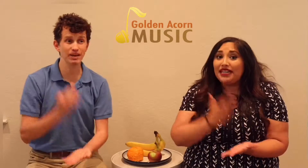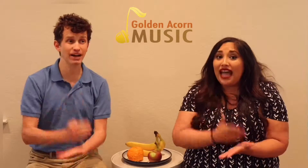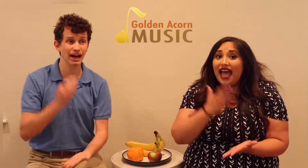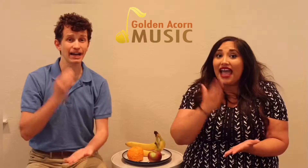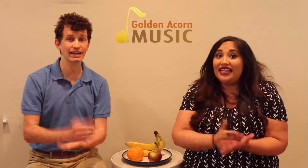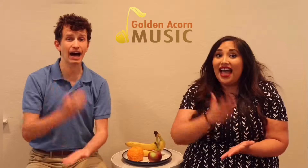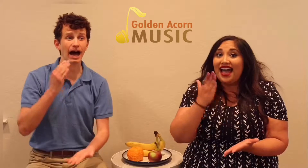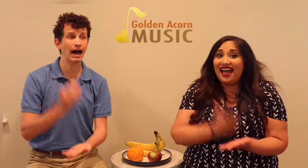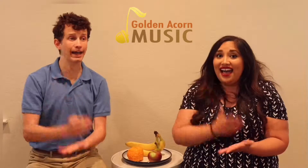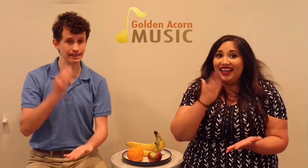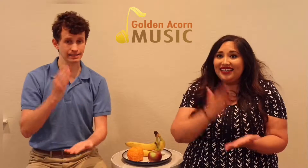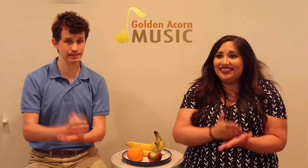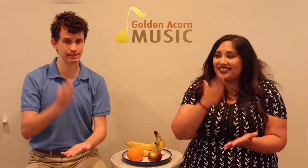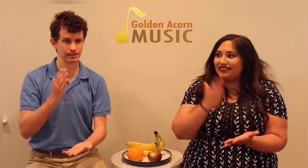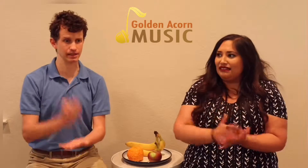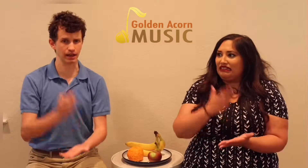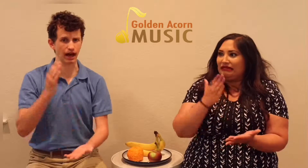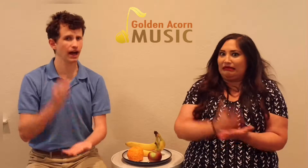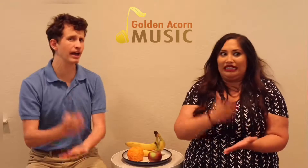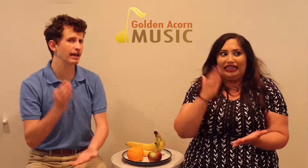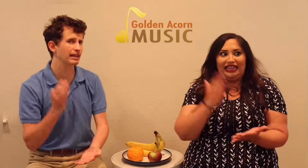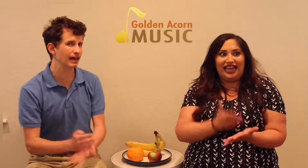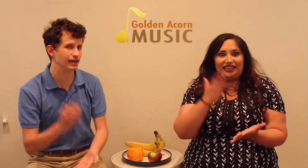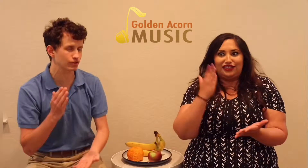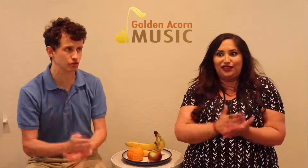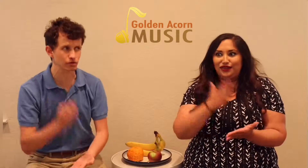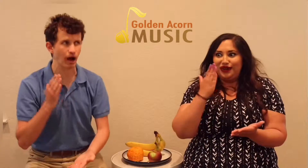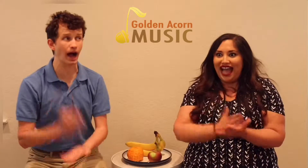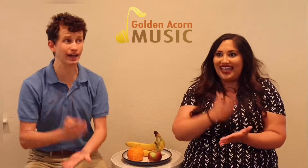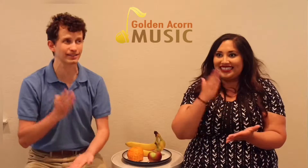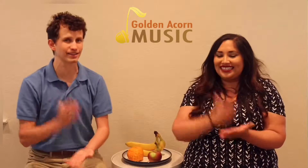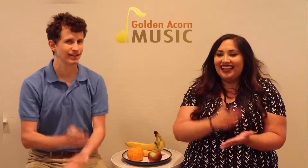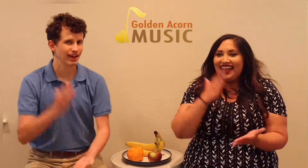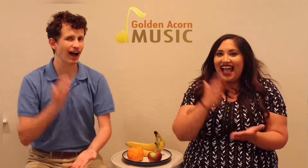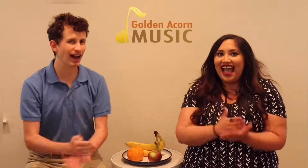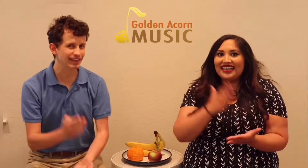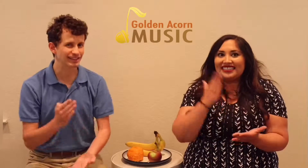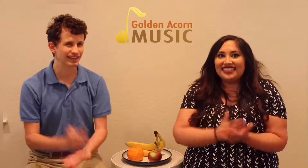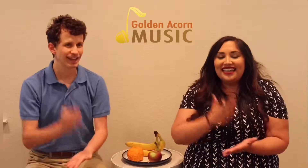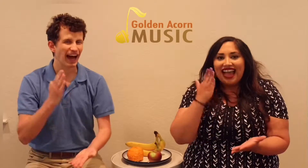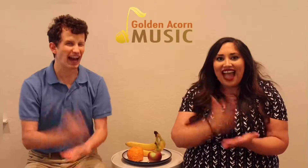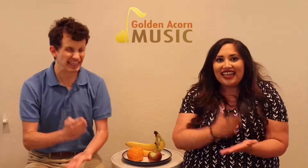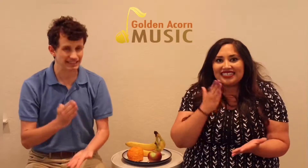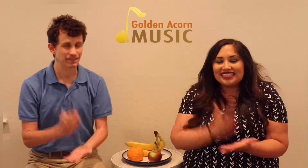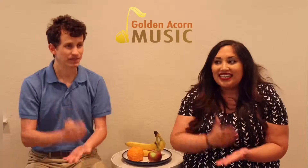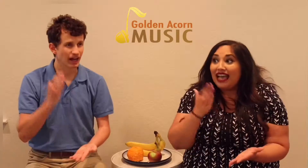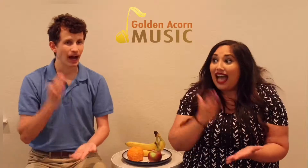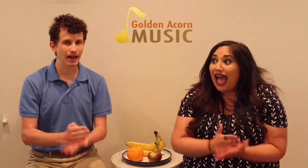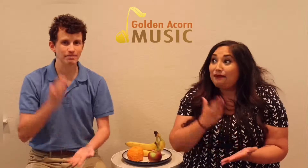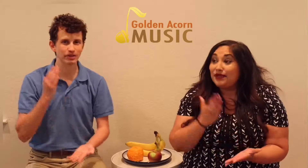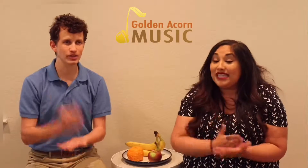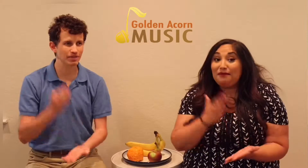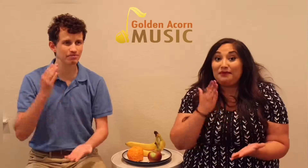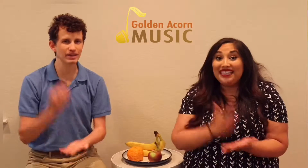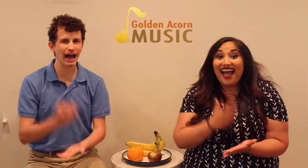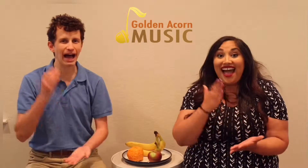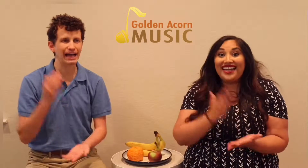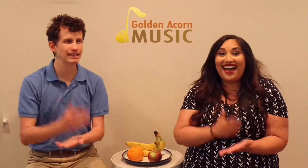bananas I like to ight Ite It eigh E poi It and bananas